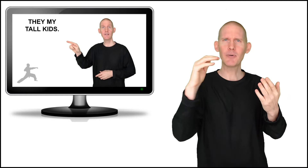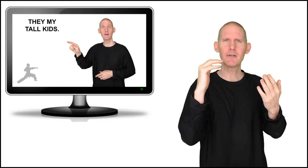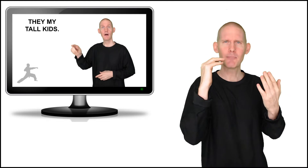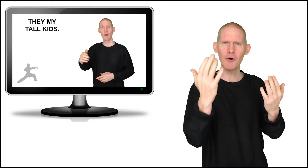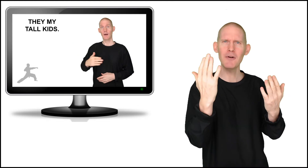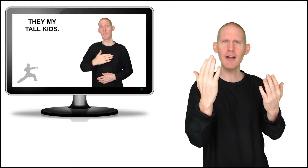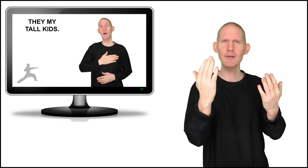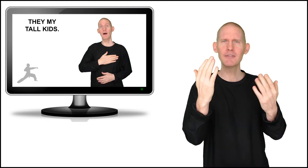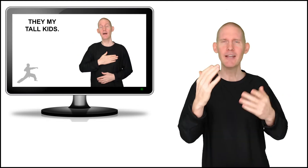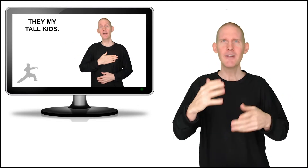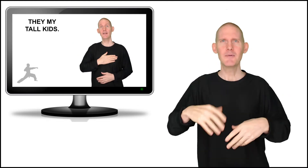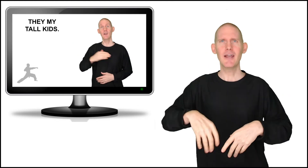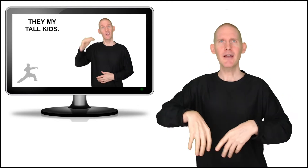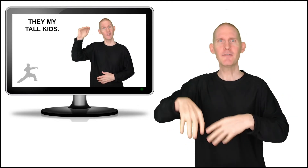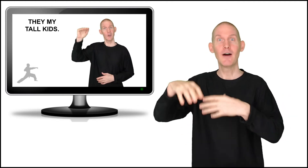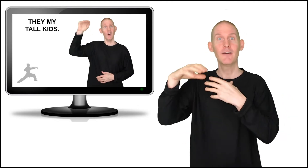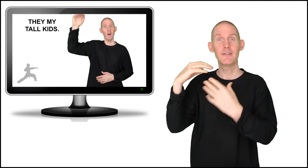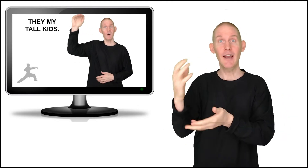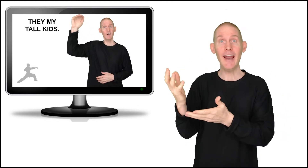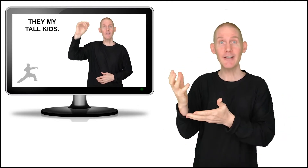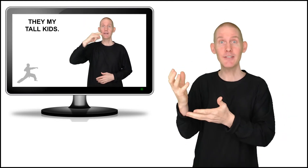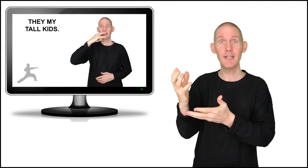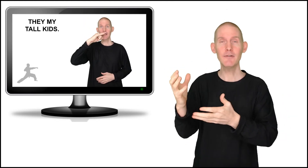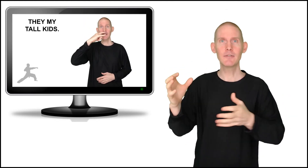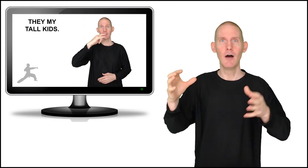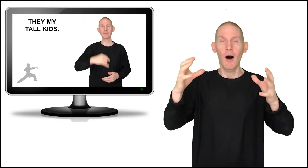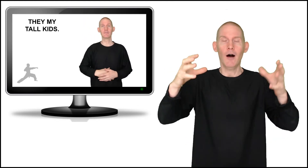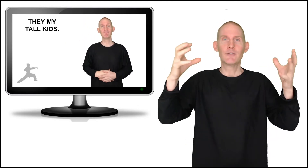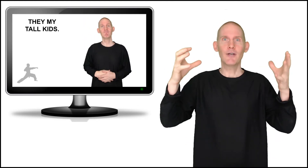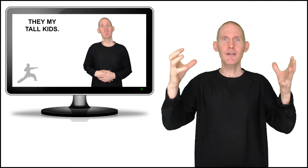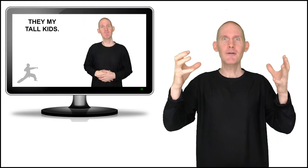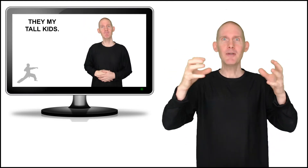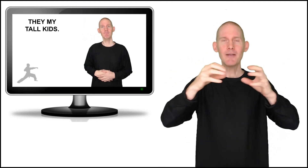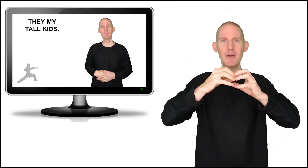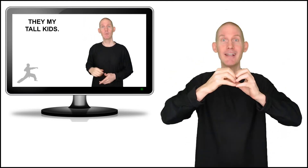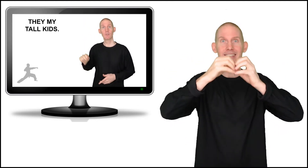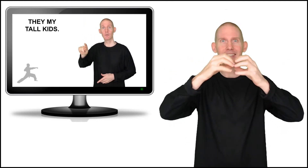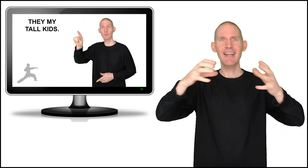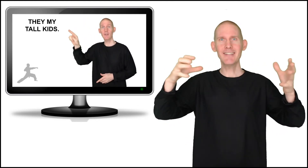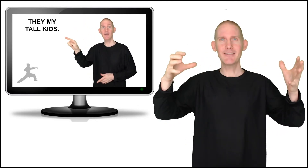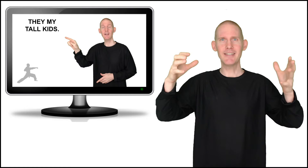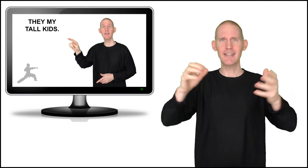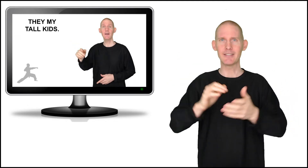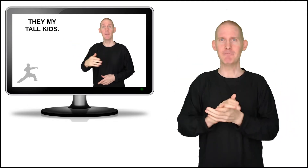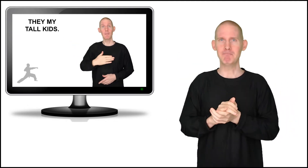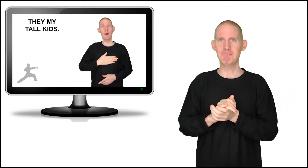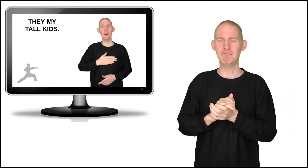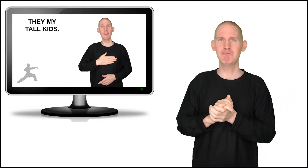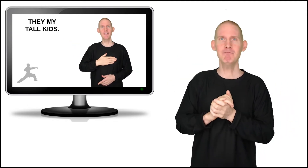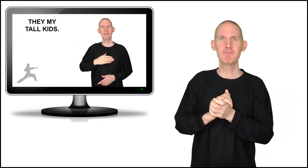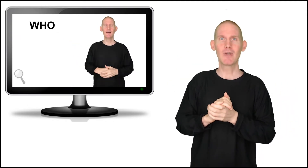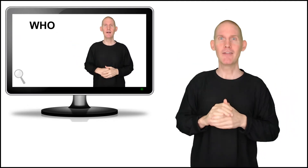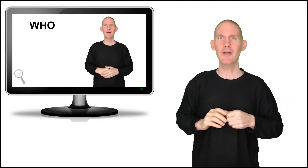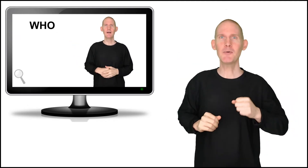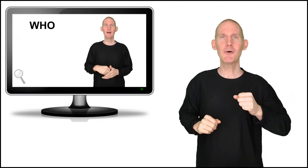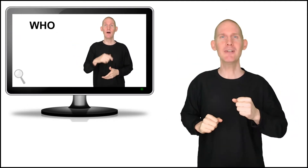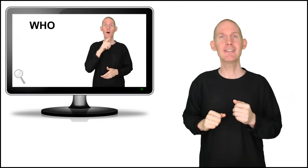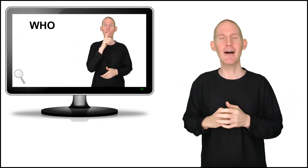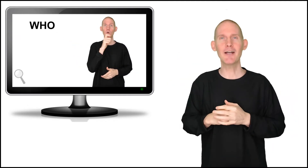pronouns, we have adjectives. Suddenly, we can make sentences. Then we're going to talk